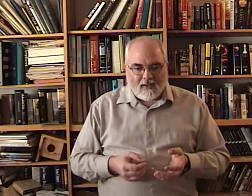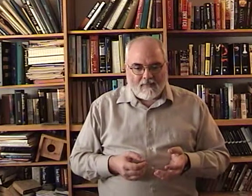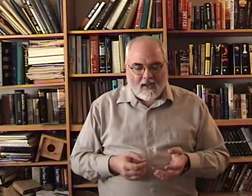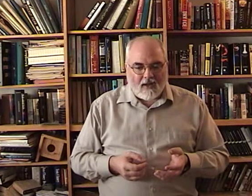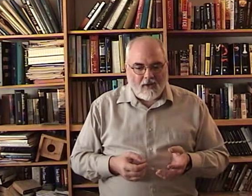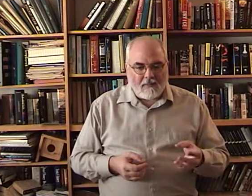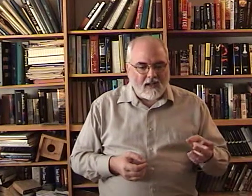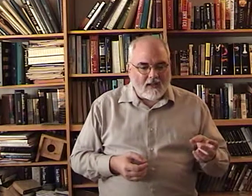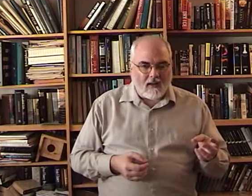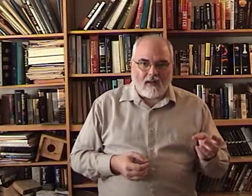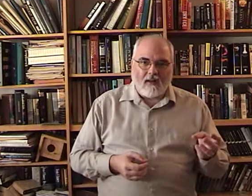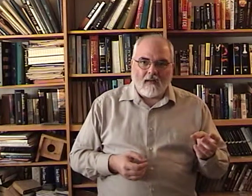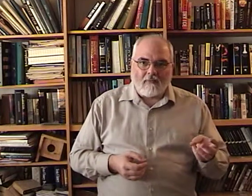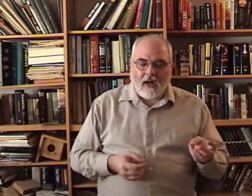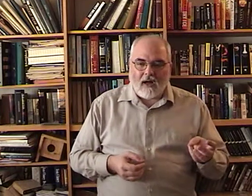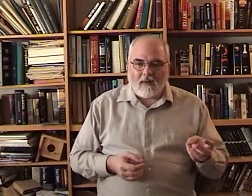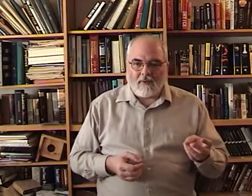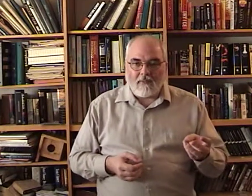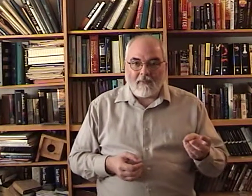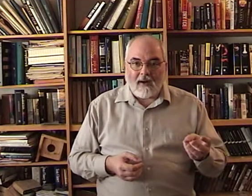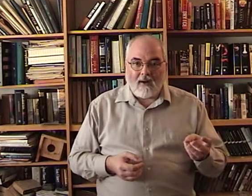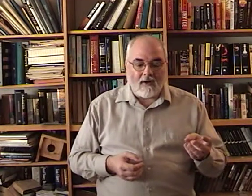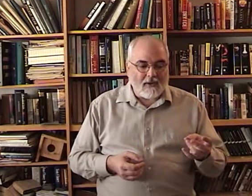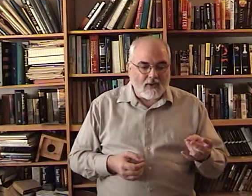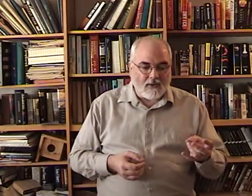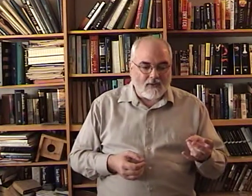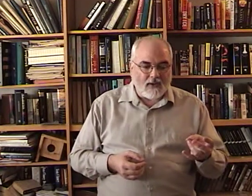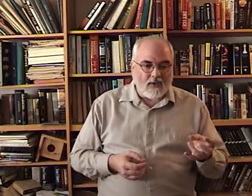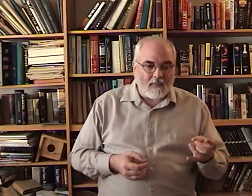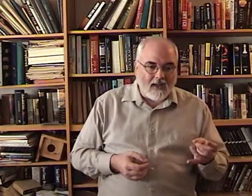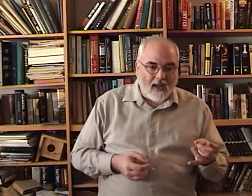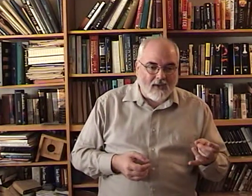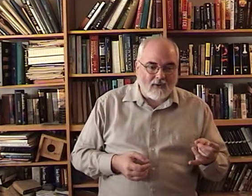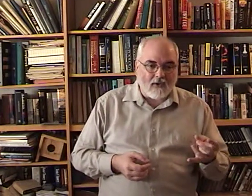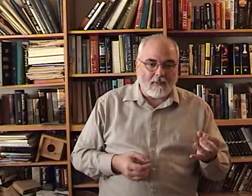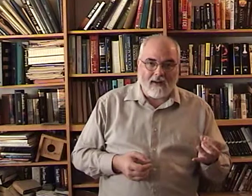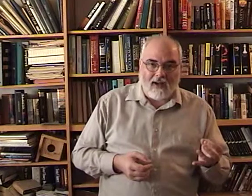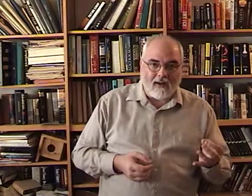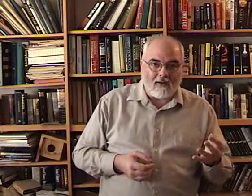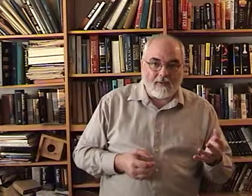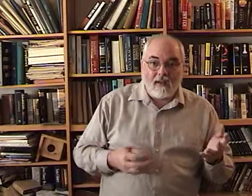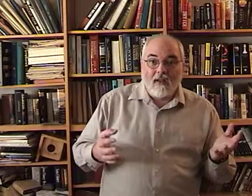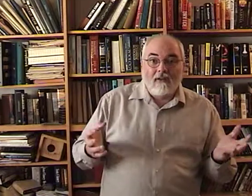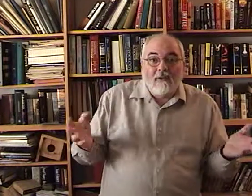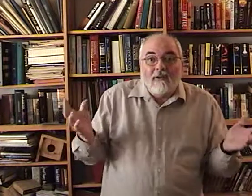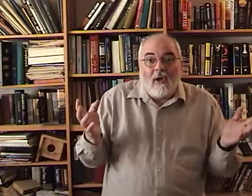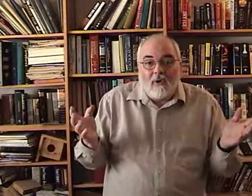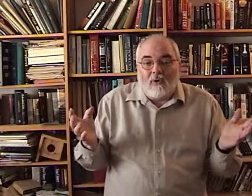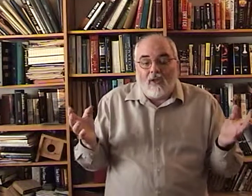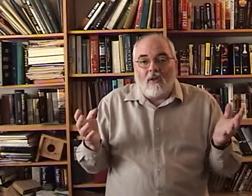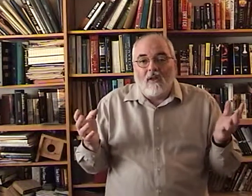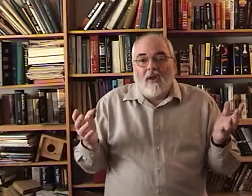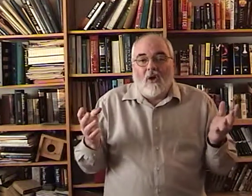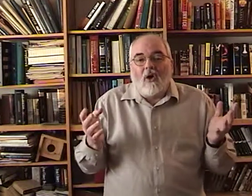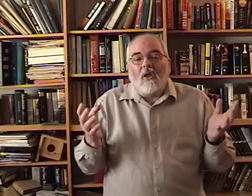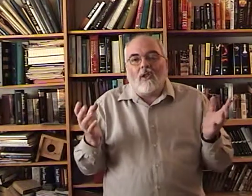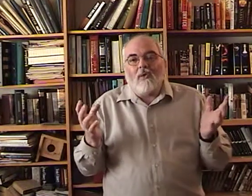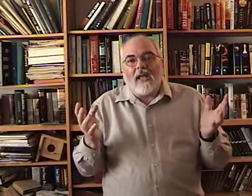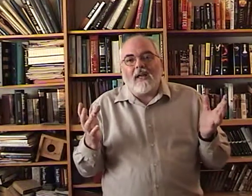It could be the mom. It could be Mary. could be Joseph. It could be the angel. could be God. It could be who knows. All those. All those had